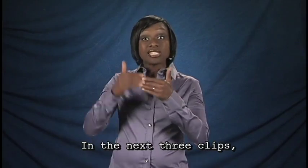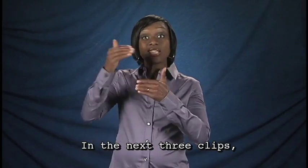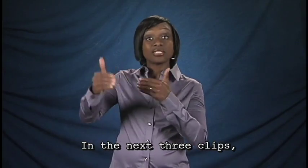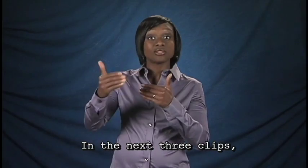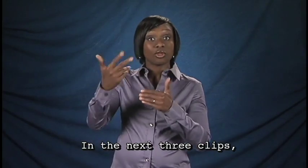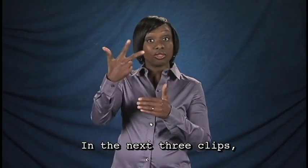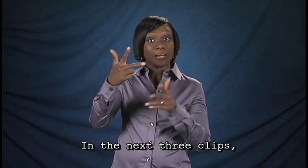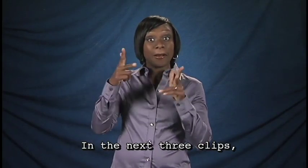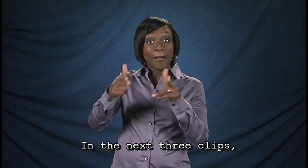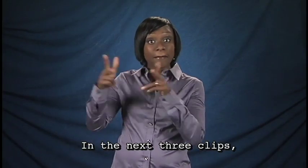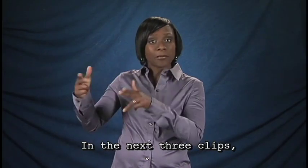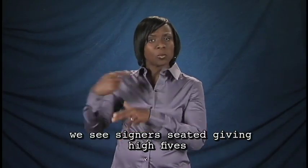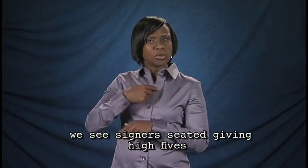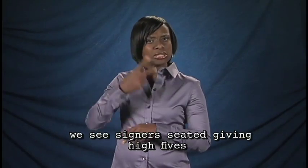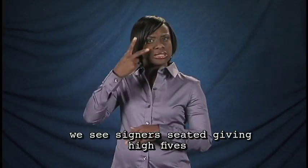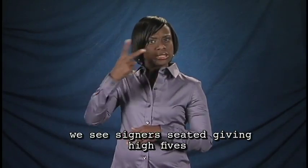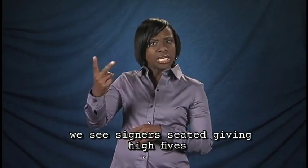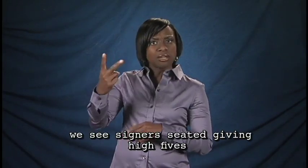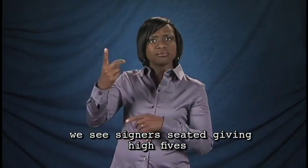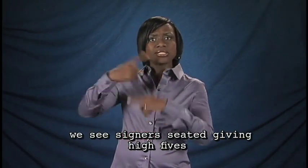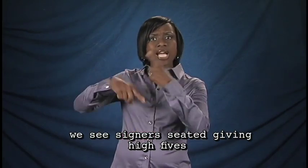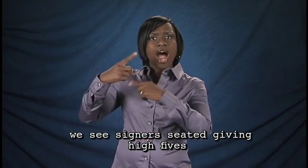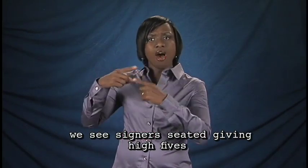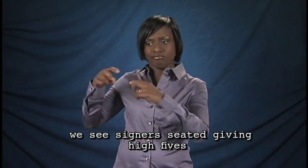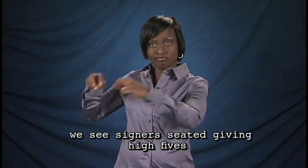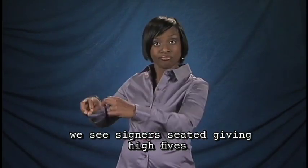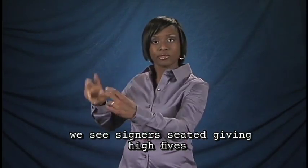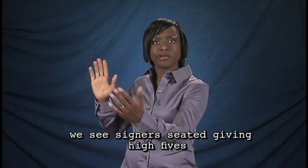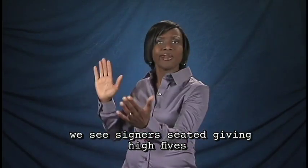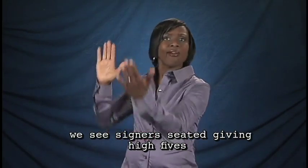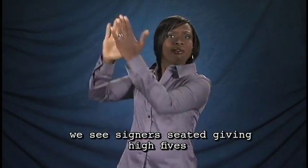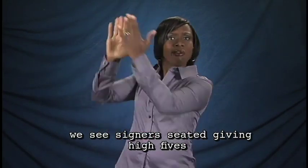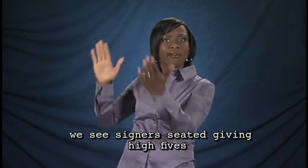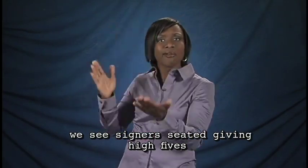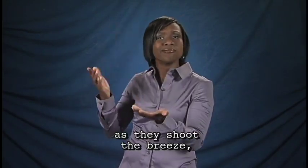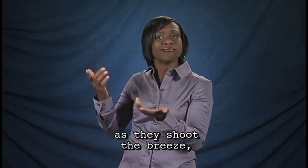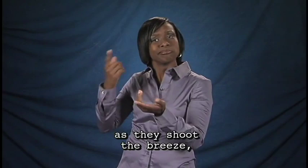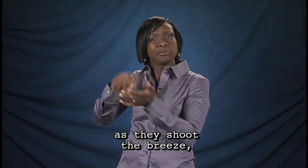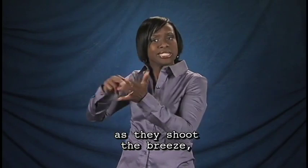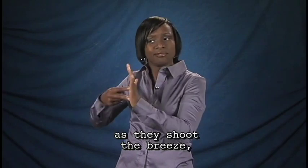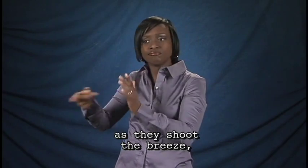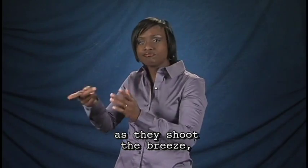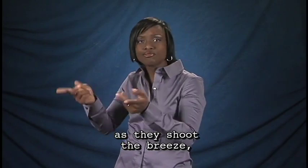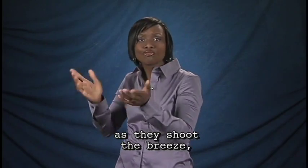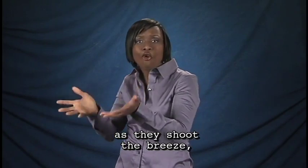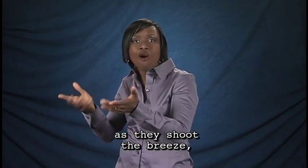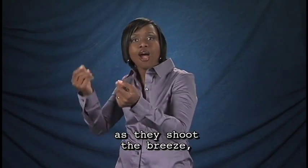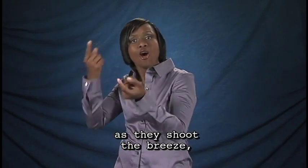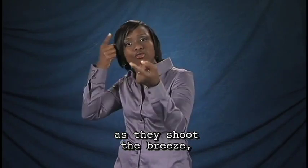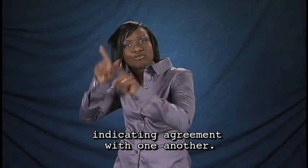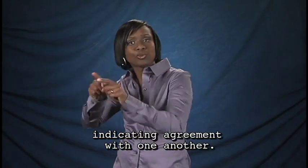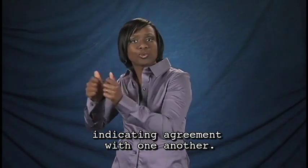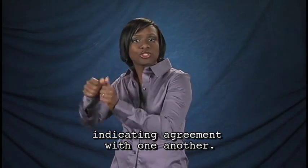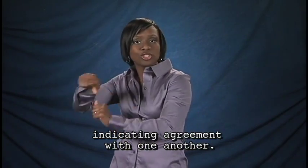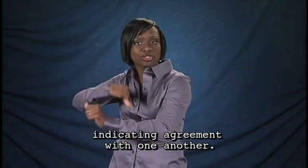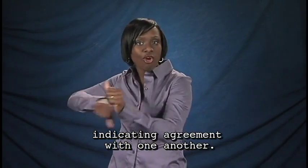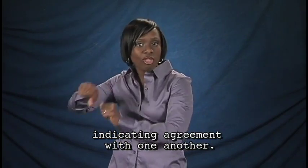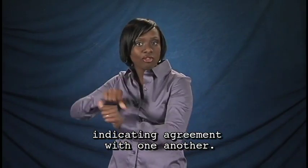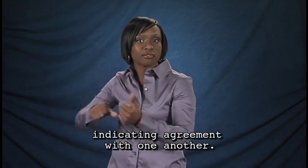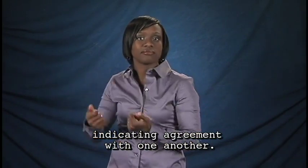In the next three clips, we see signers seated given high fives as they shoot the breeze, indicating agreement with